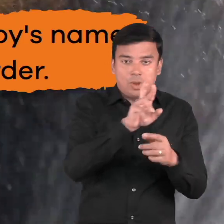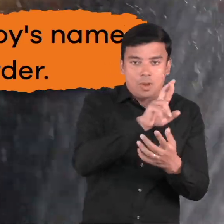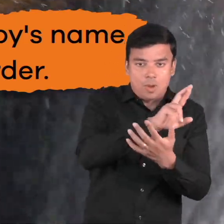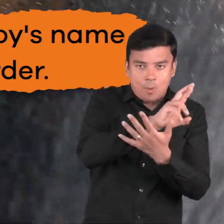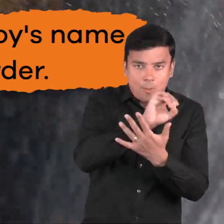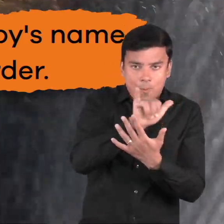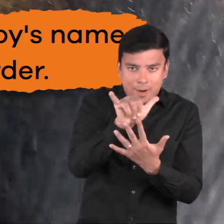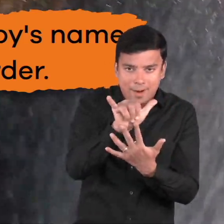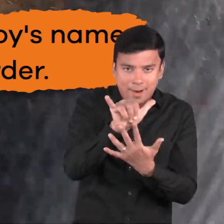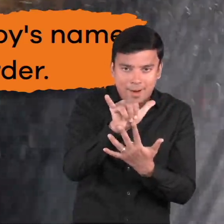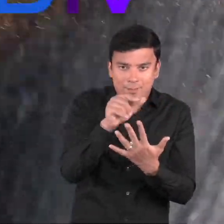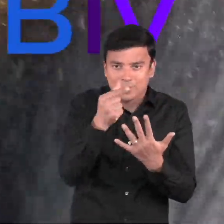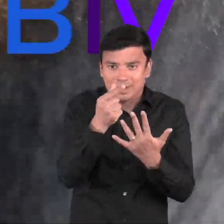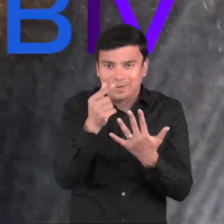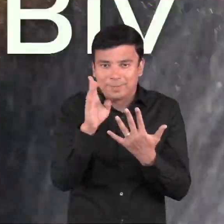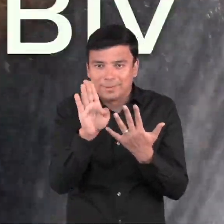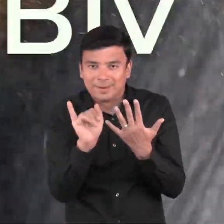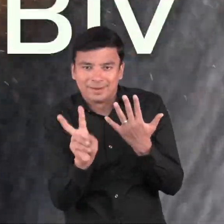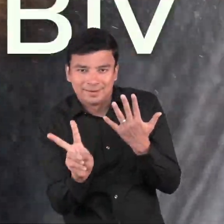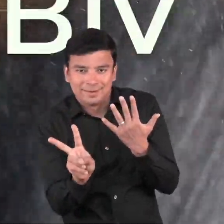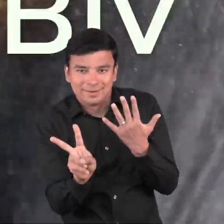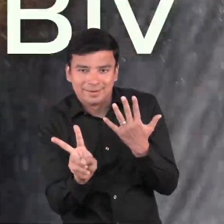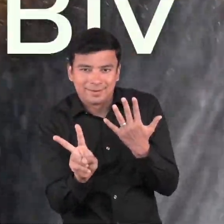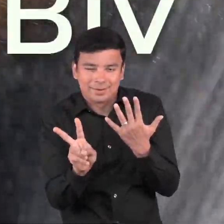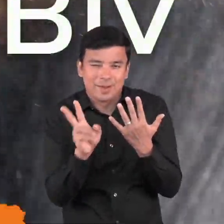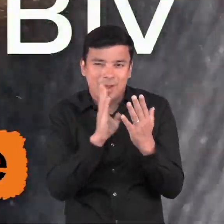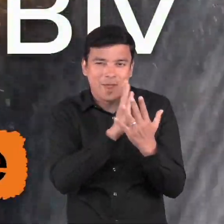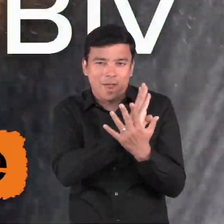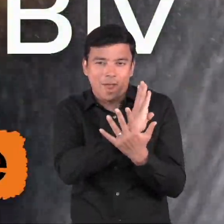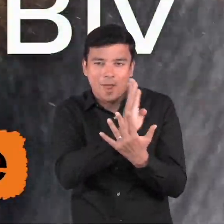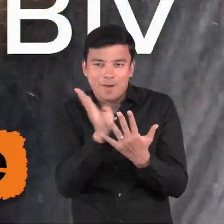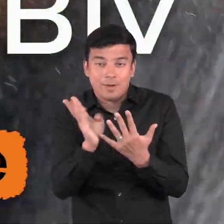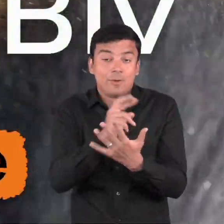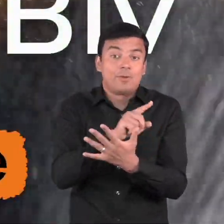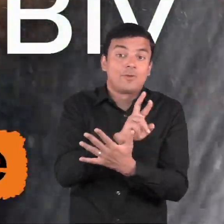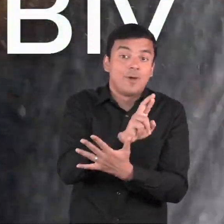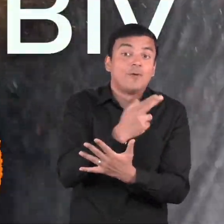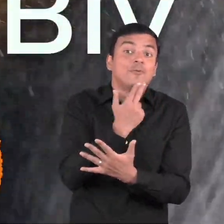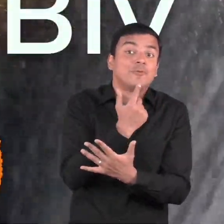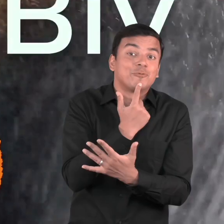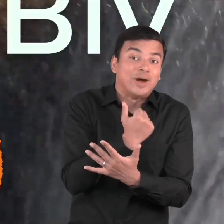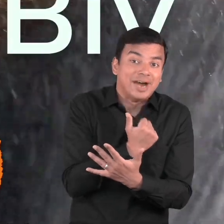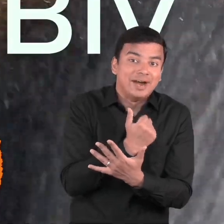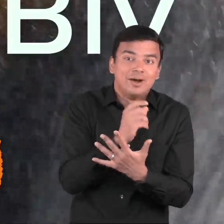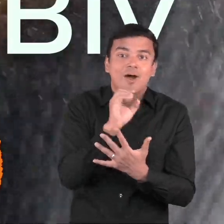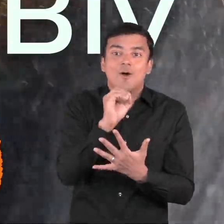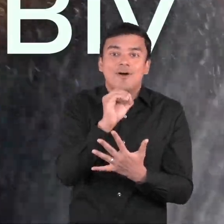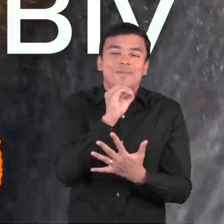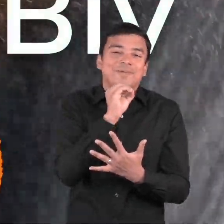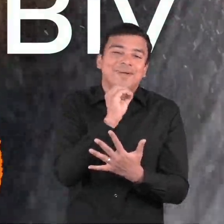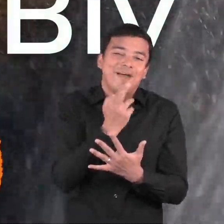order. Red, orange, yellow, green,